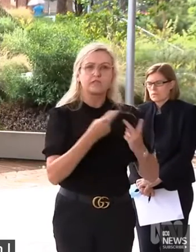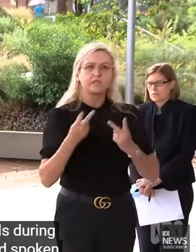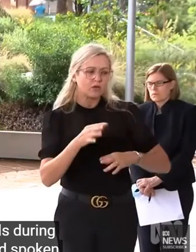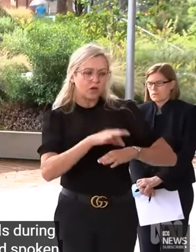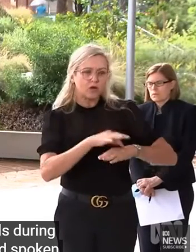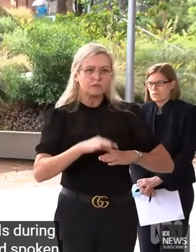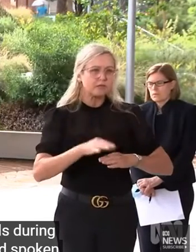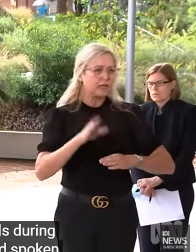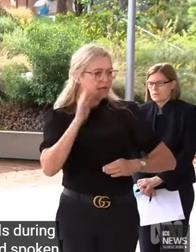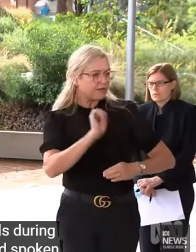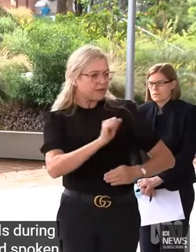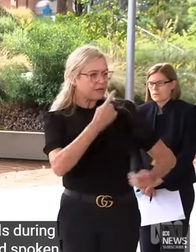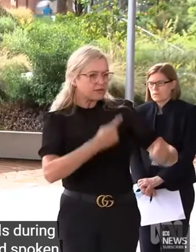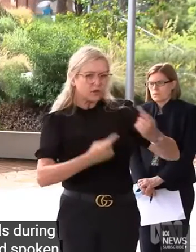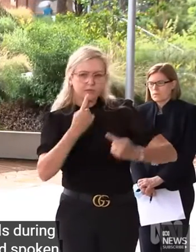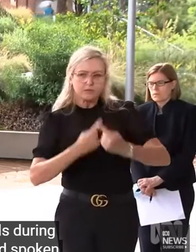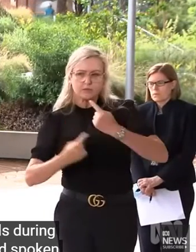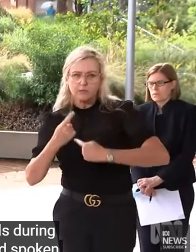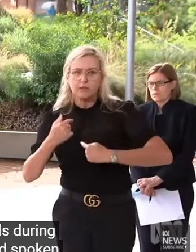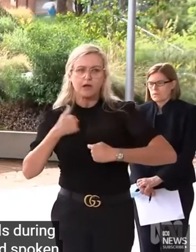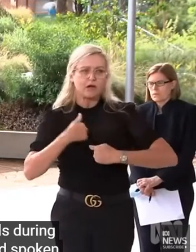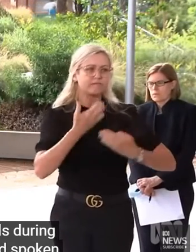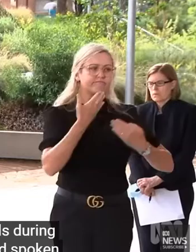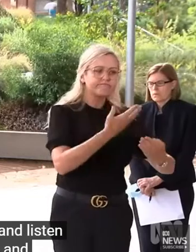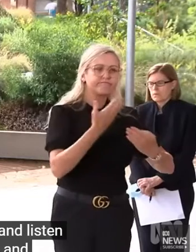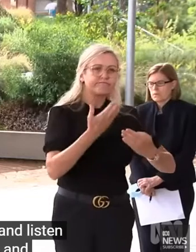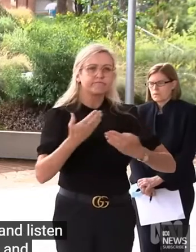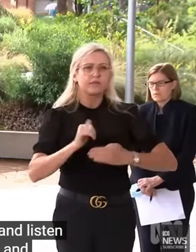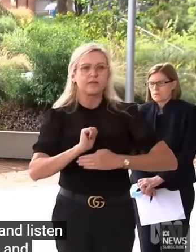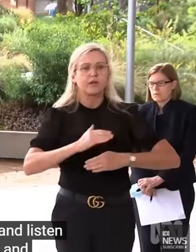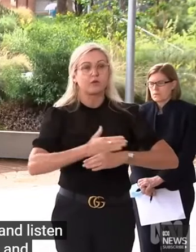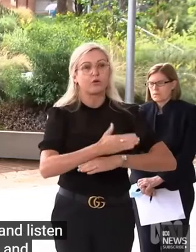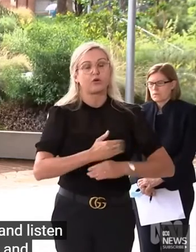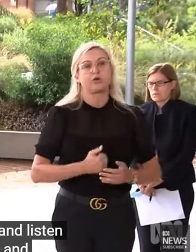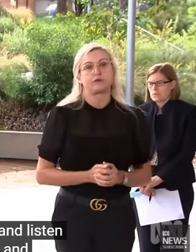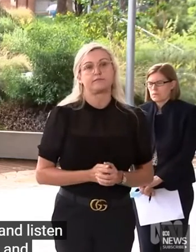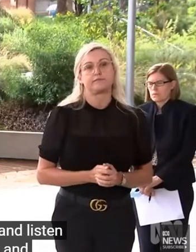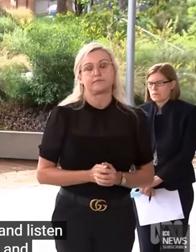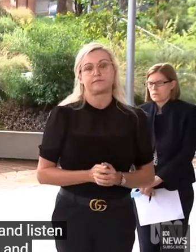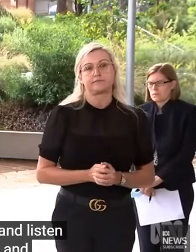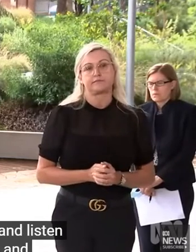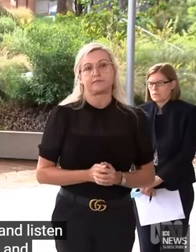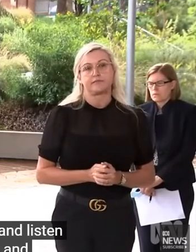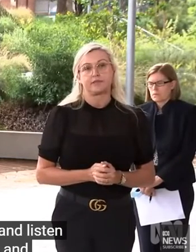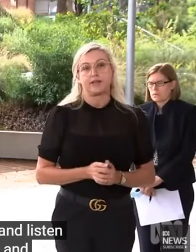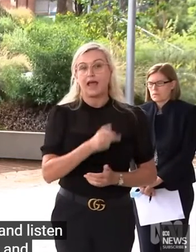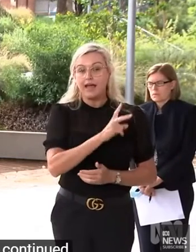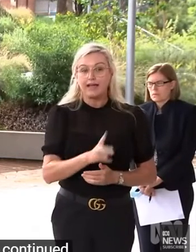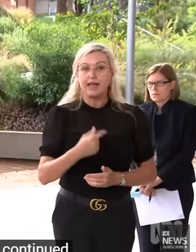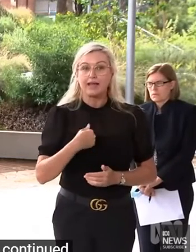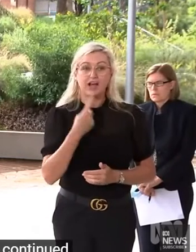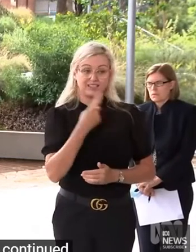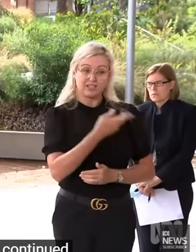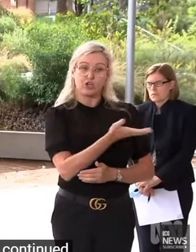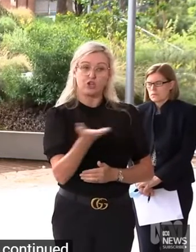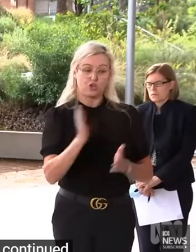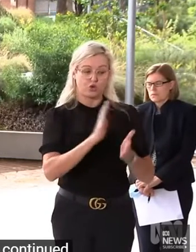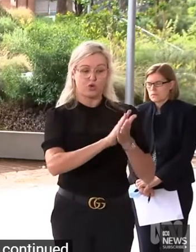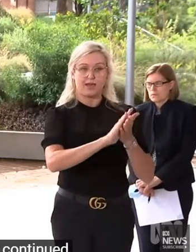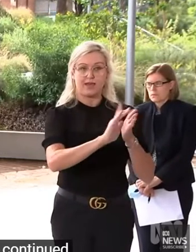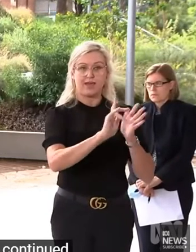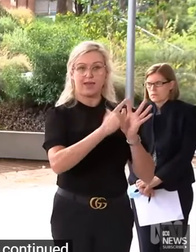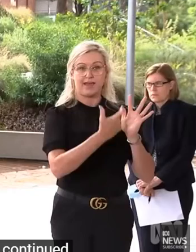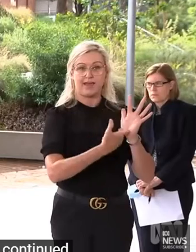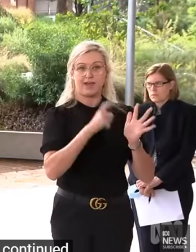continued work. On behalf of the people of our state, can I just continue to say, you are the heroes of this pandemic,